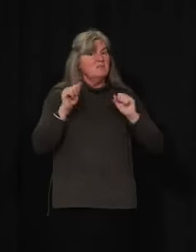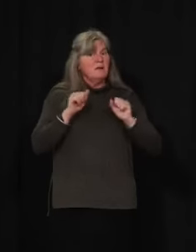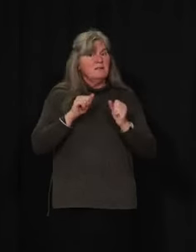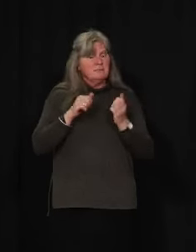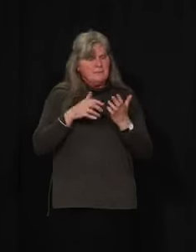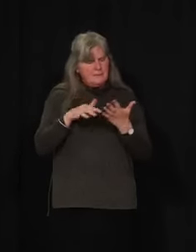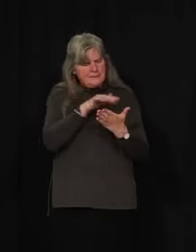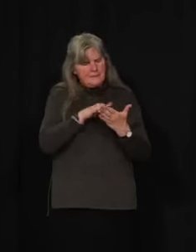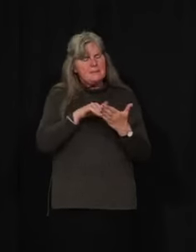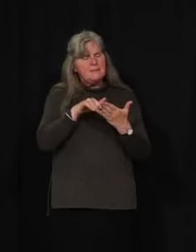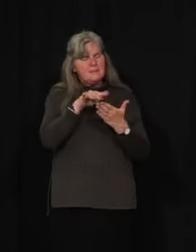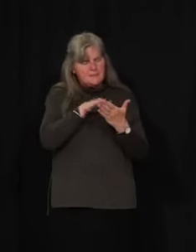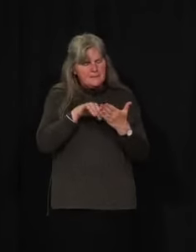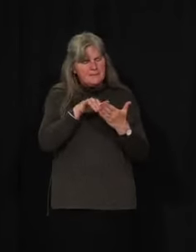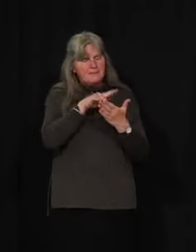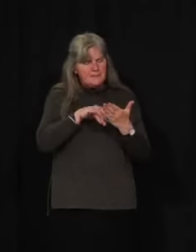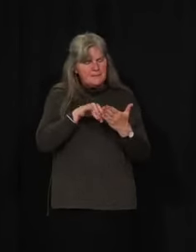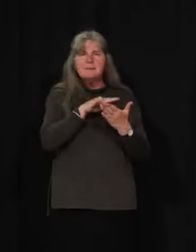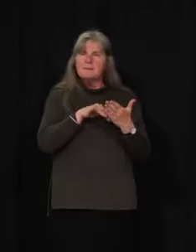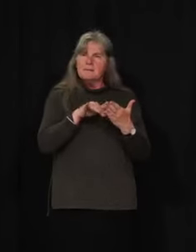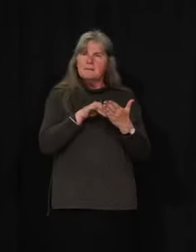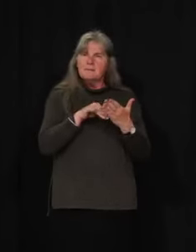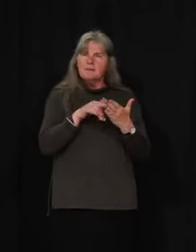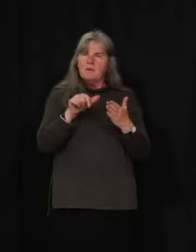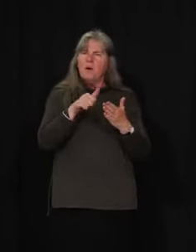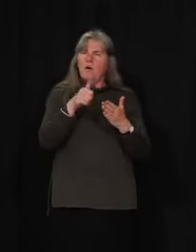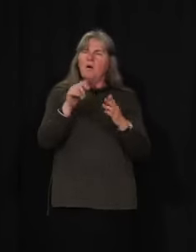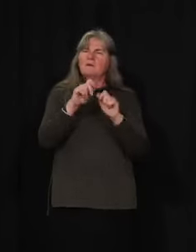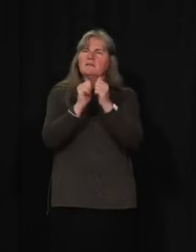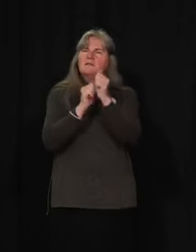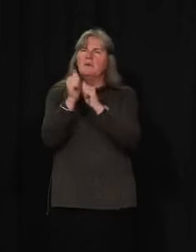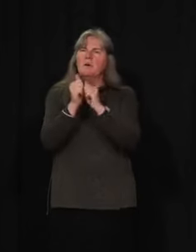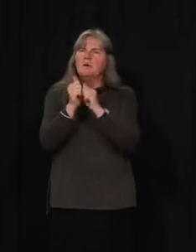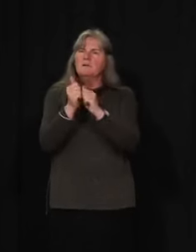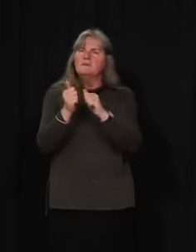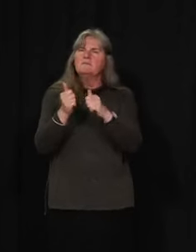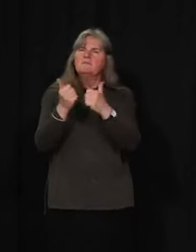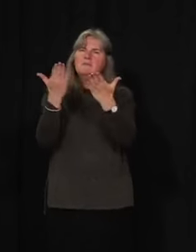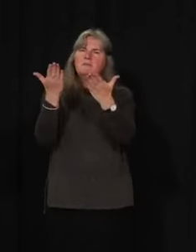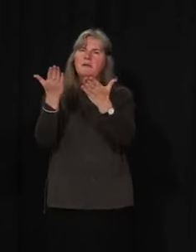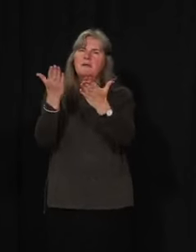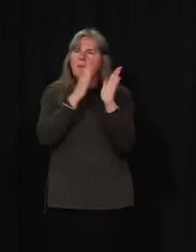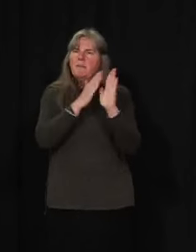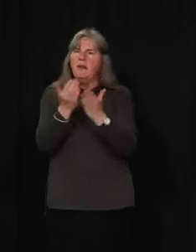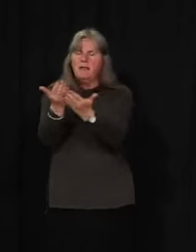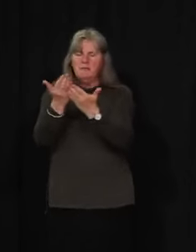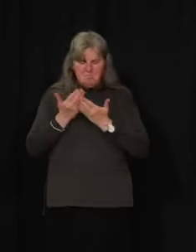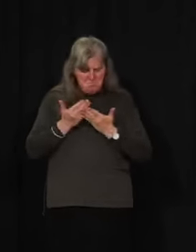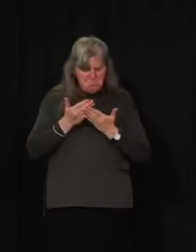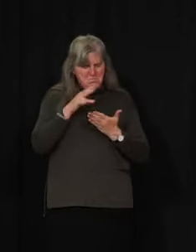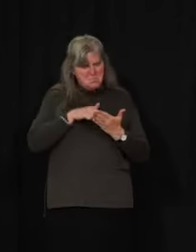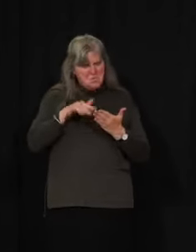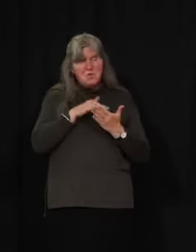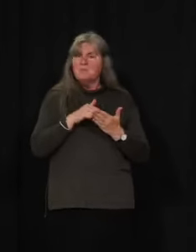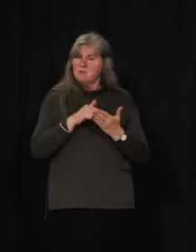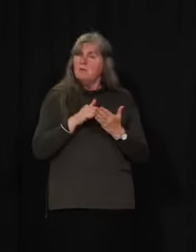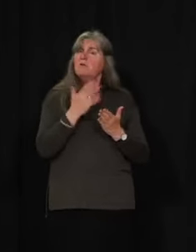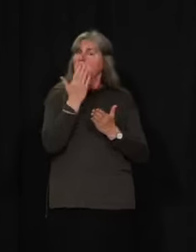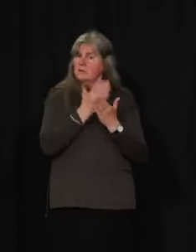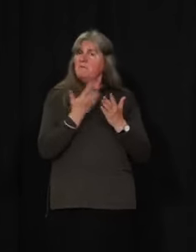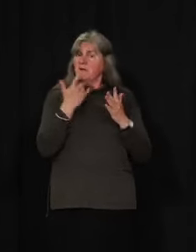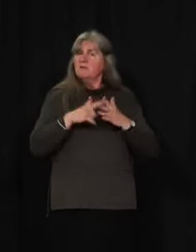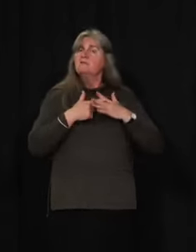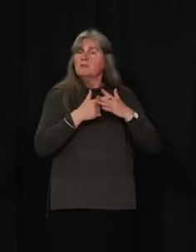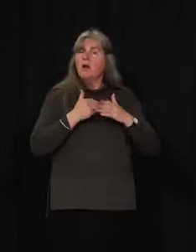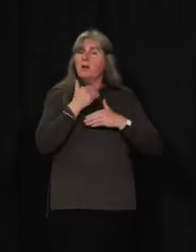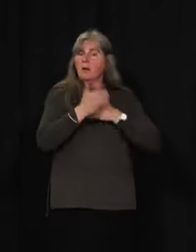can based on plans that have been submitted and some very interesting plans. So, lots is already going